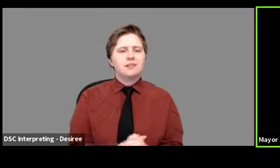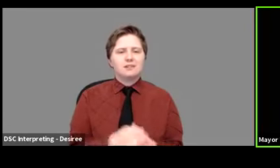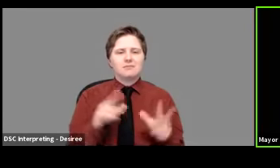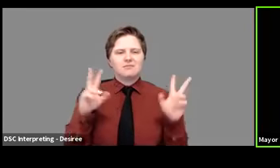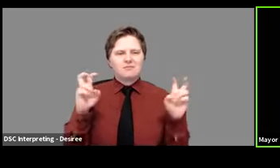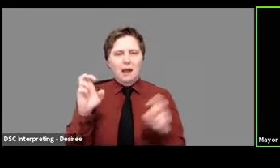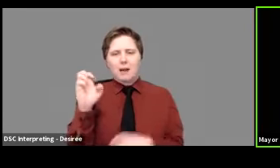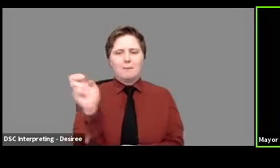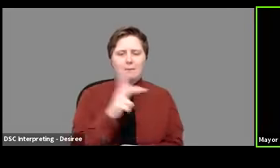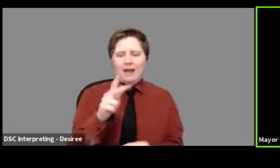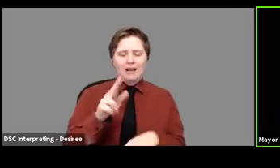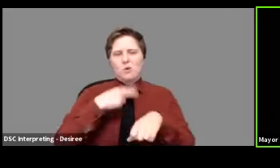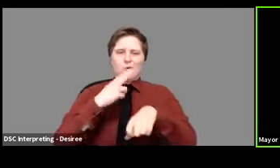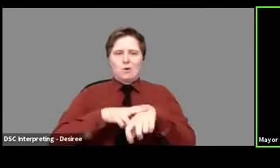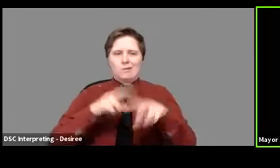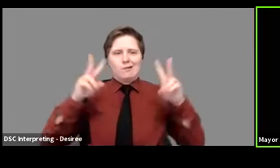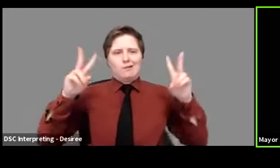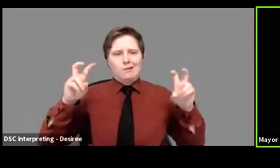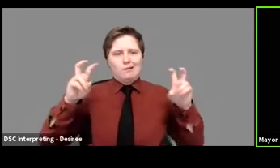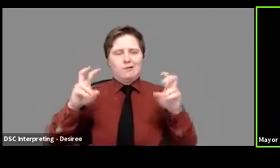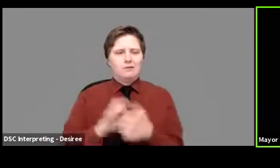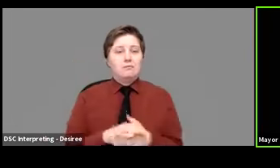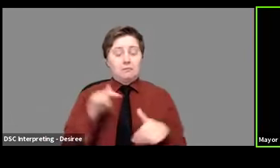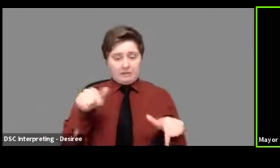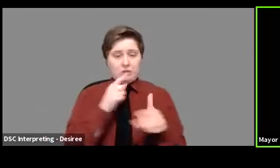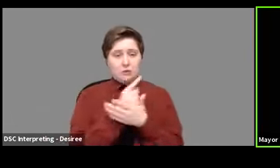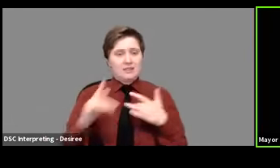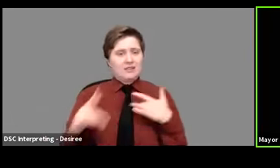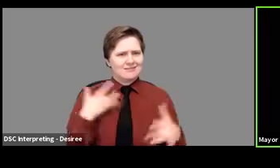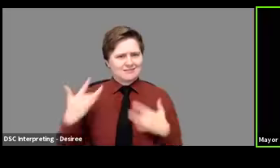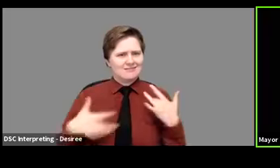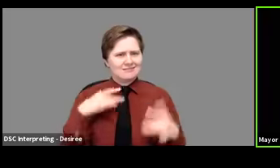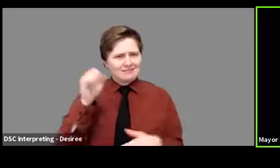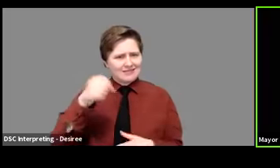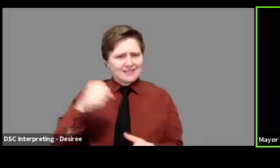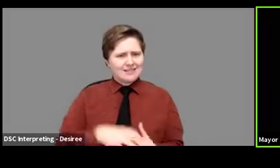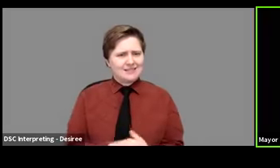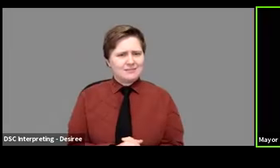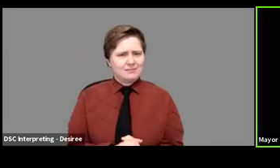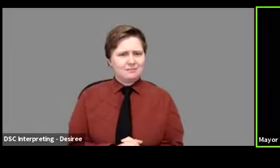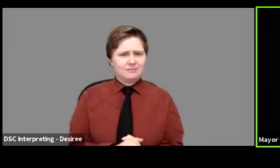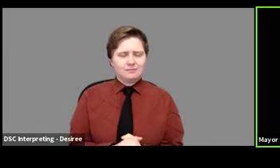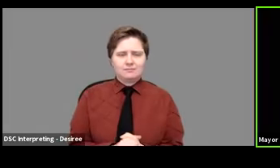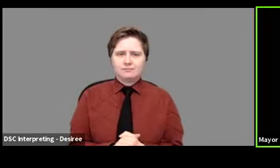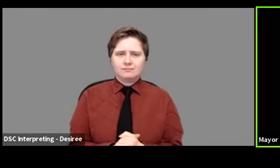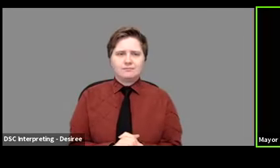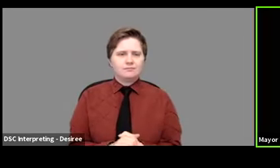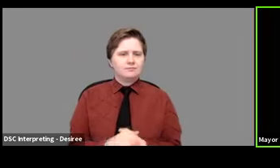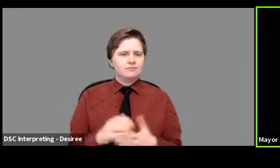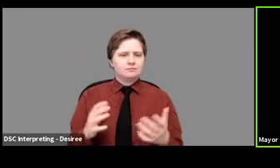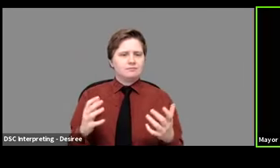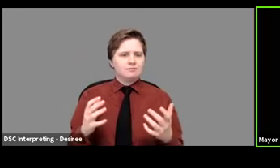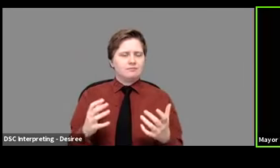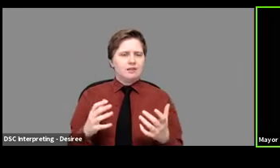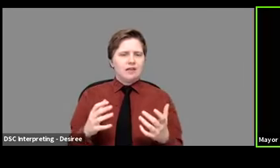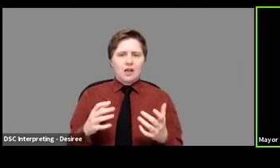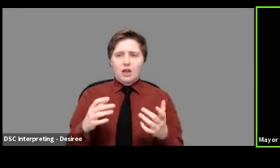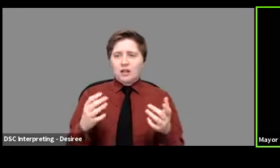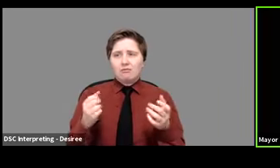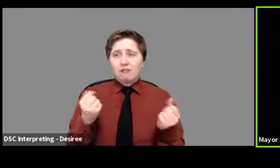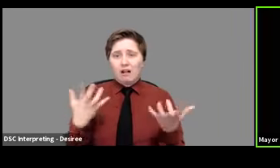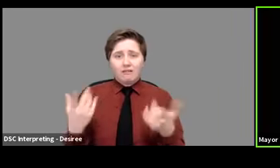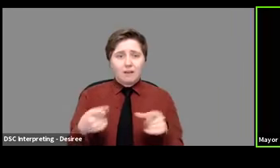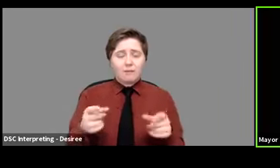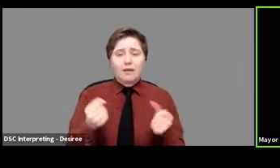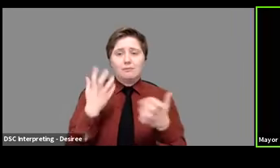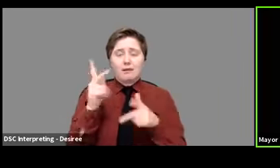normal. This was an exciting week. I think it was an eventful week. And it was a week a lot of people were